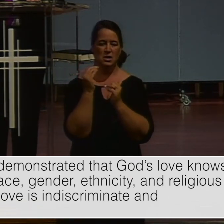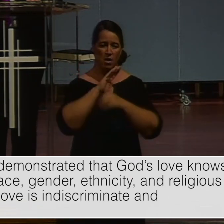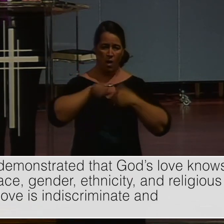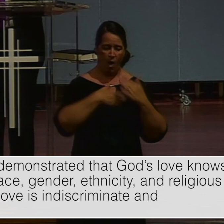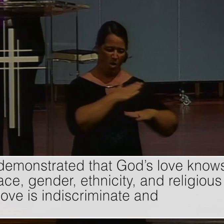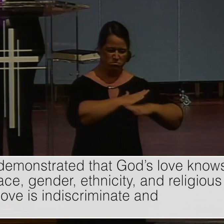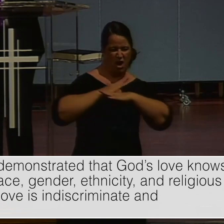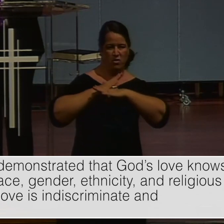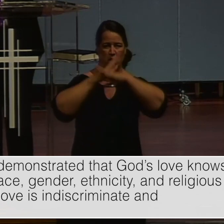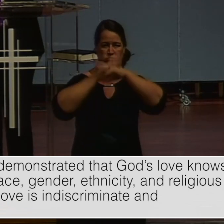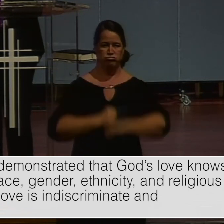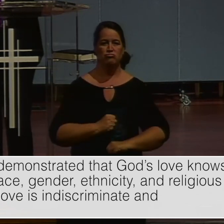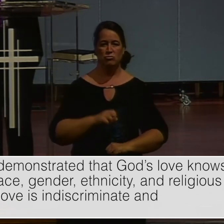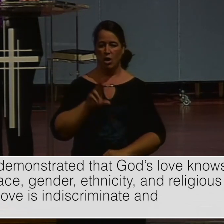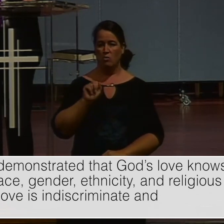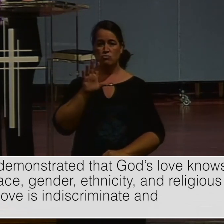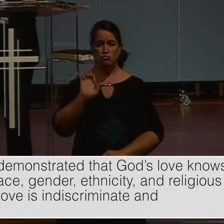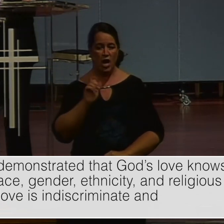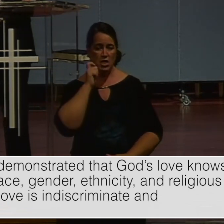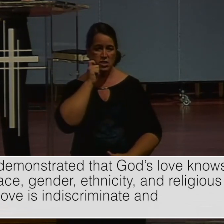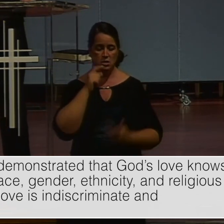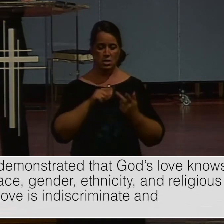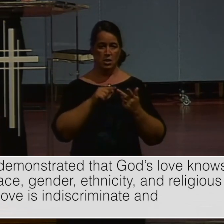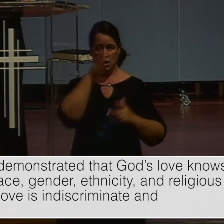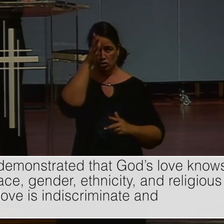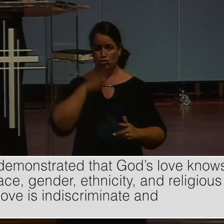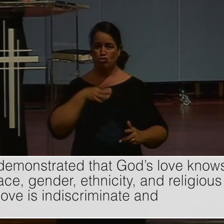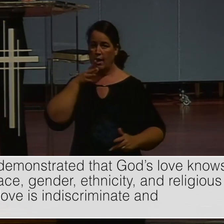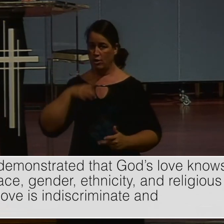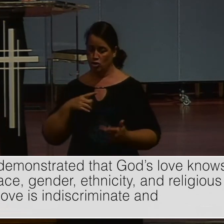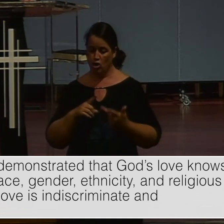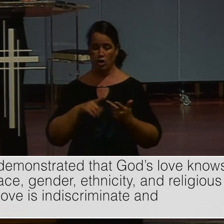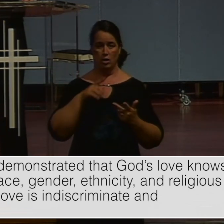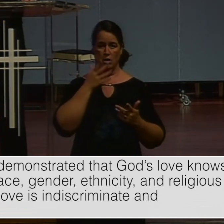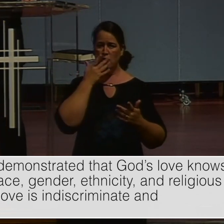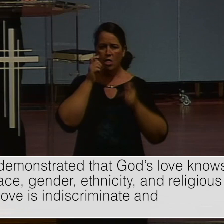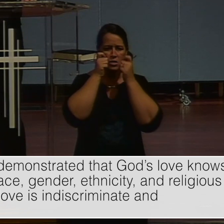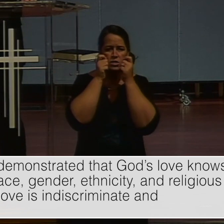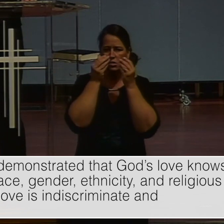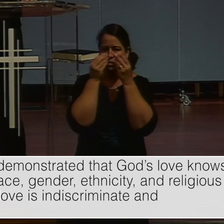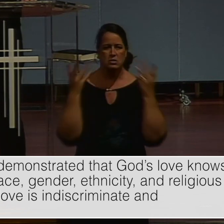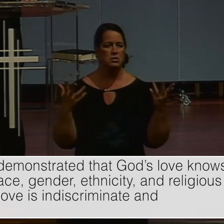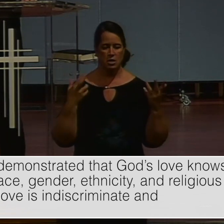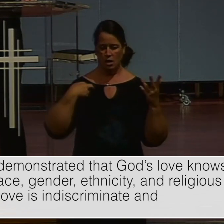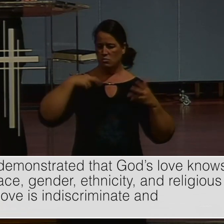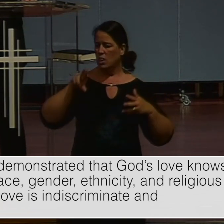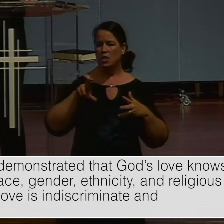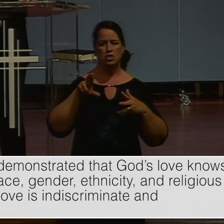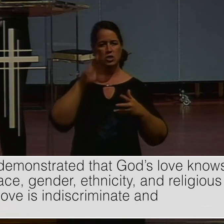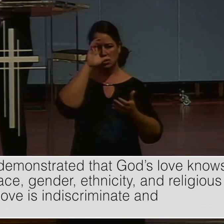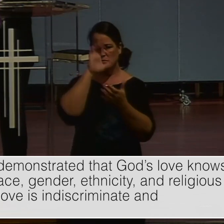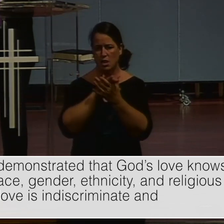barriers of race, barriers of gender, barriers of ethnicity, barriers of religious tradition.